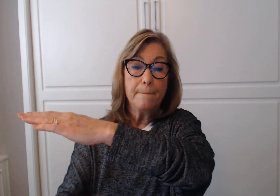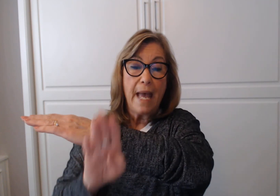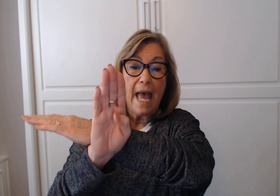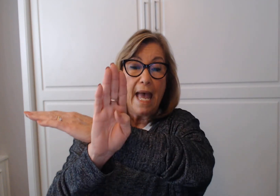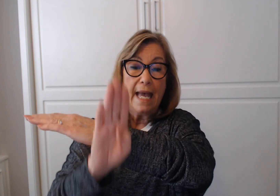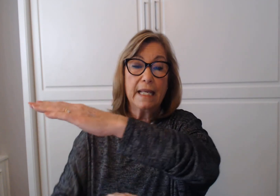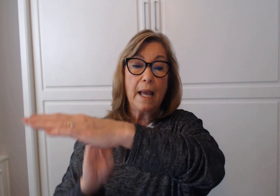Bag.